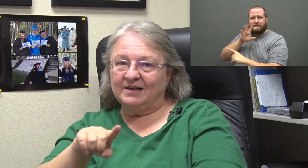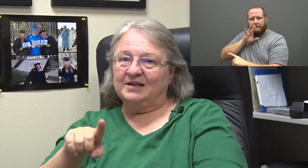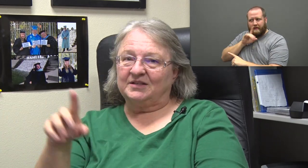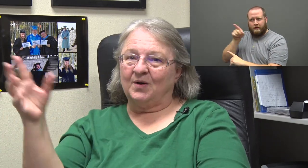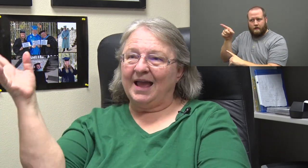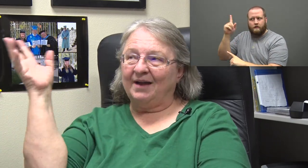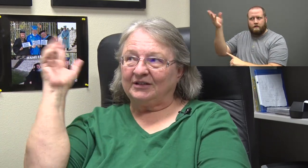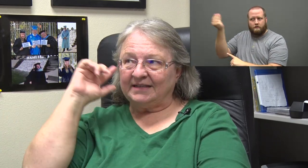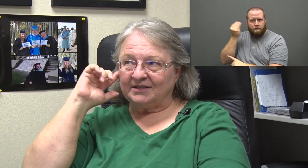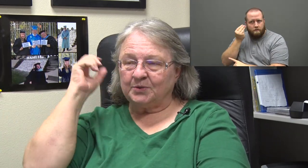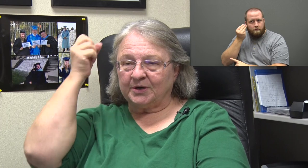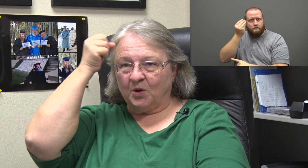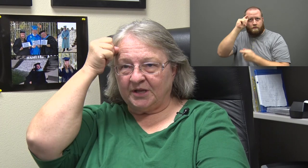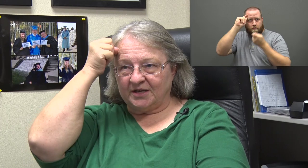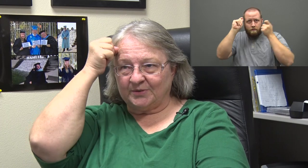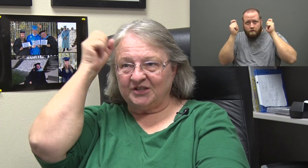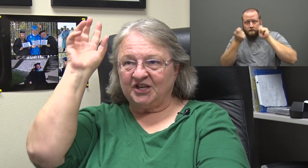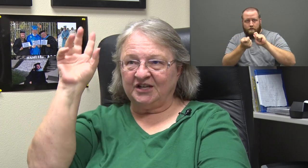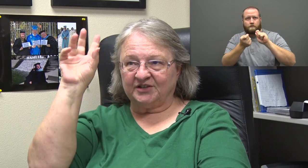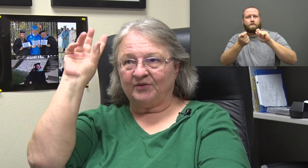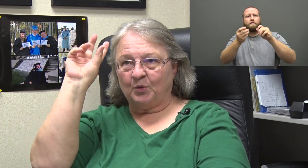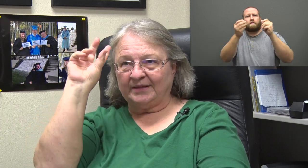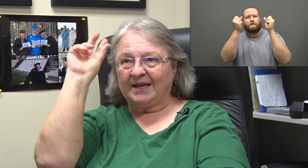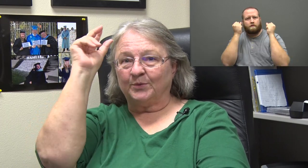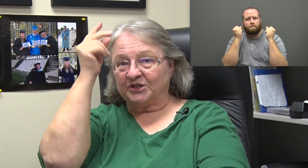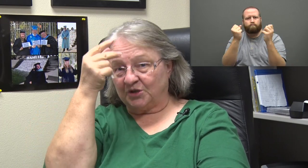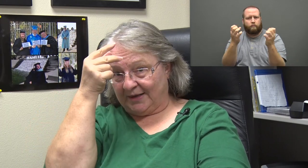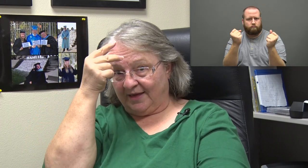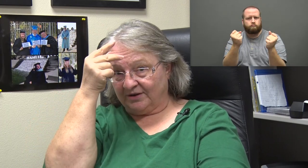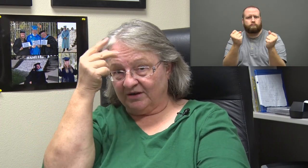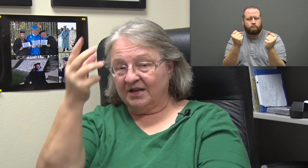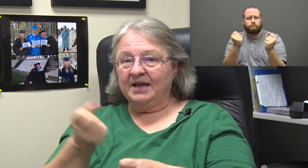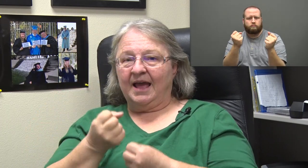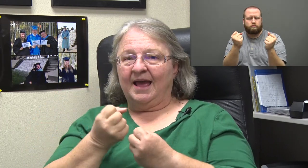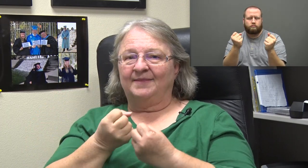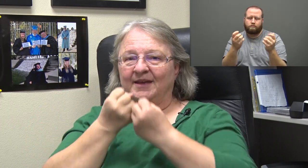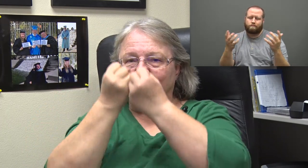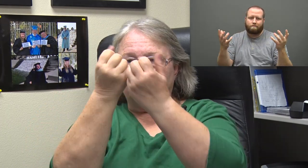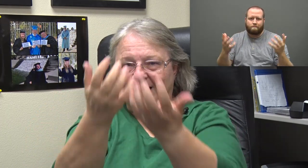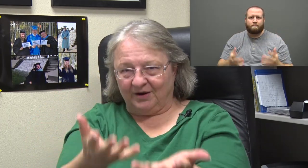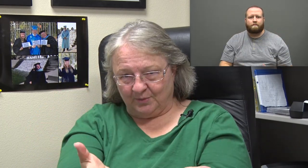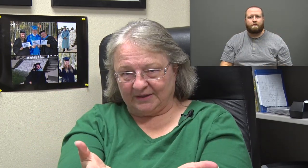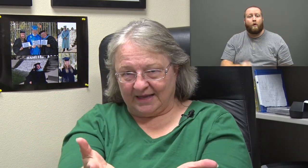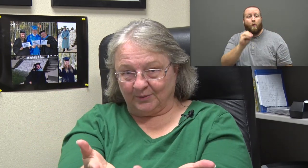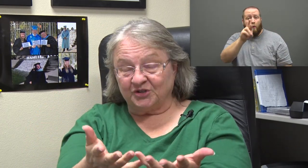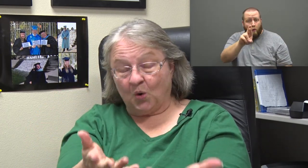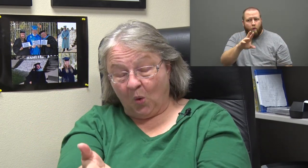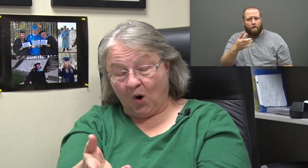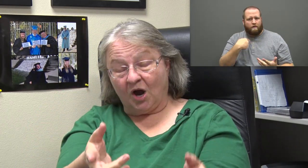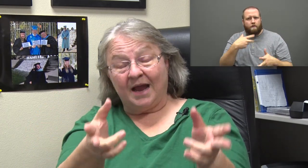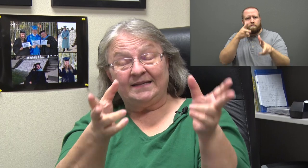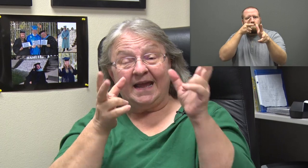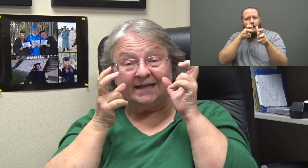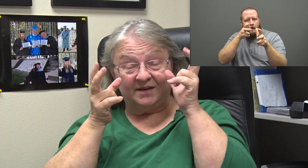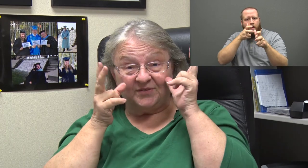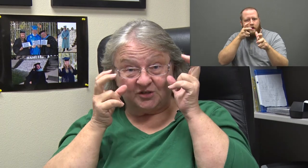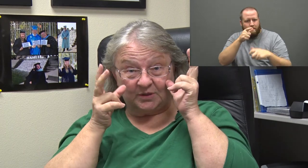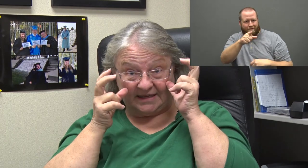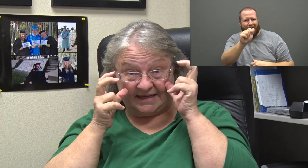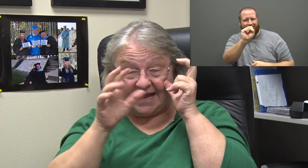So I have to listen to it, hold on to it, change it from one language to another, and then put it out in one language. Or I take it in visually in